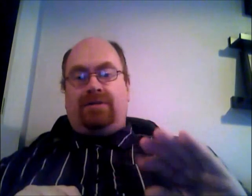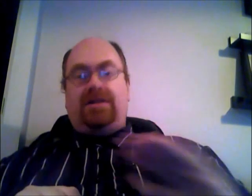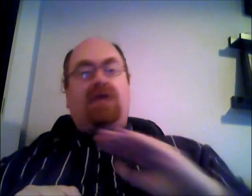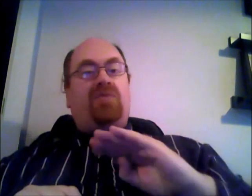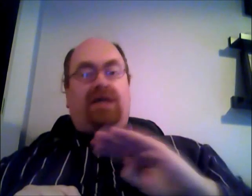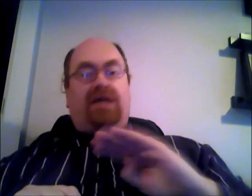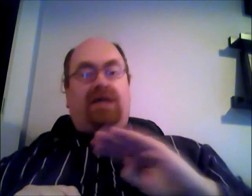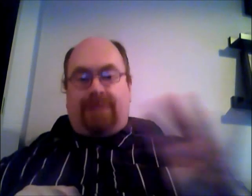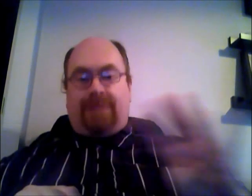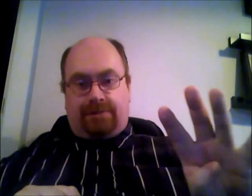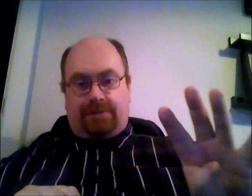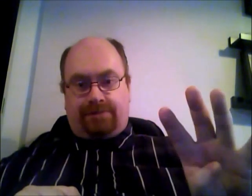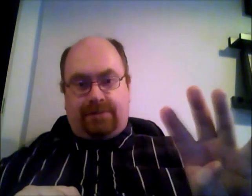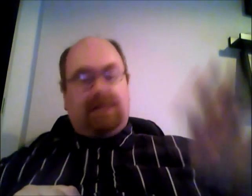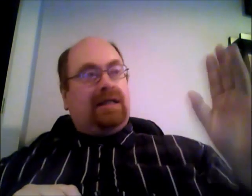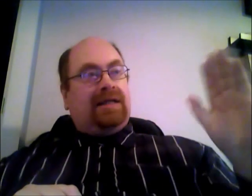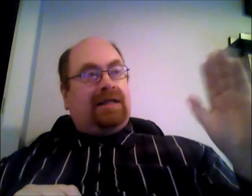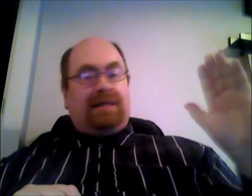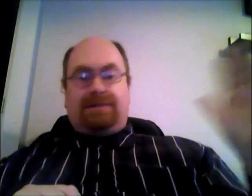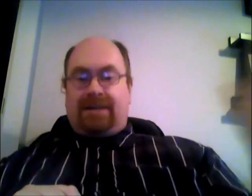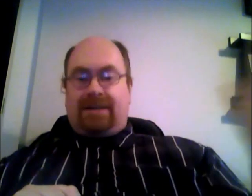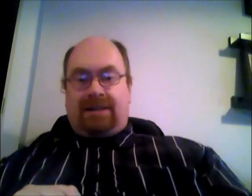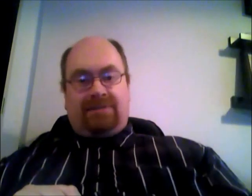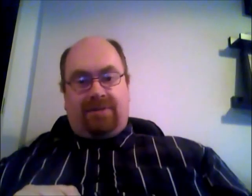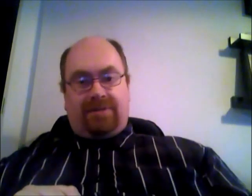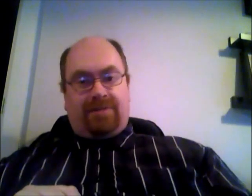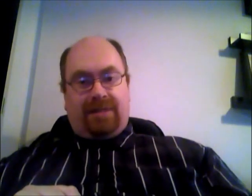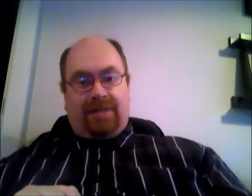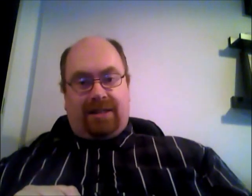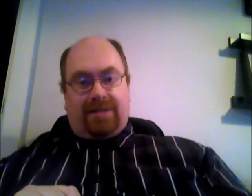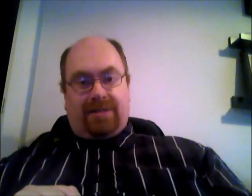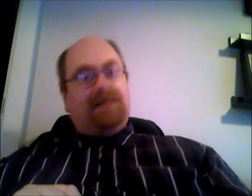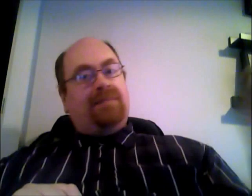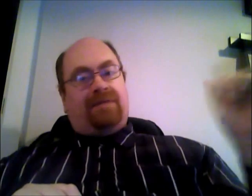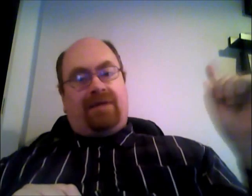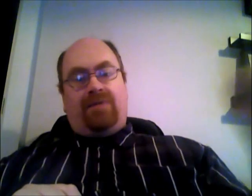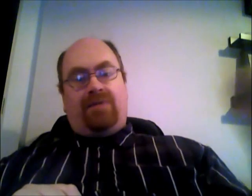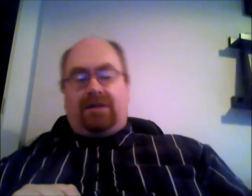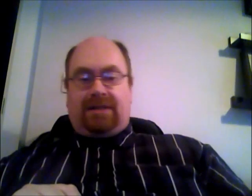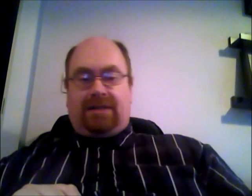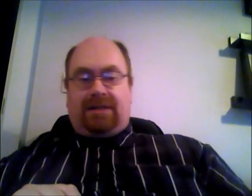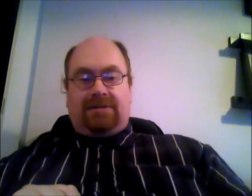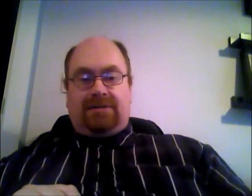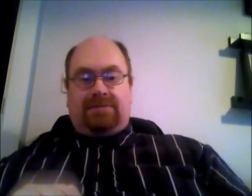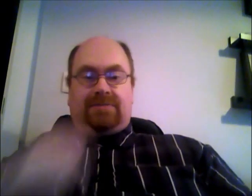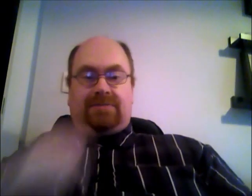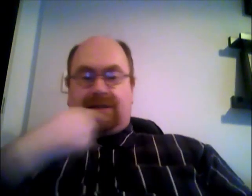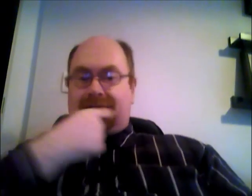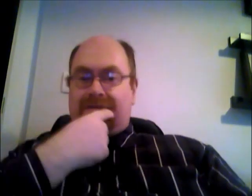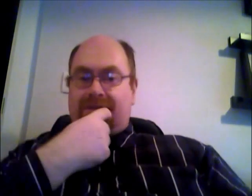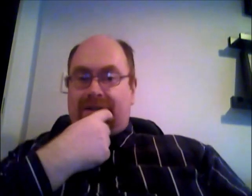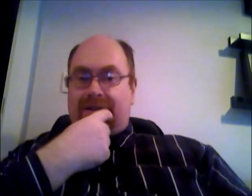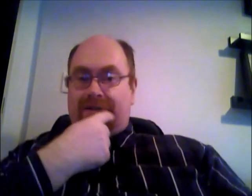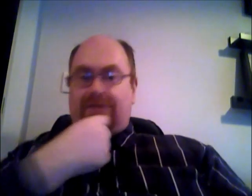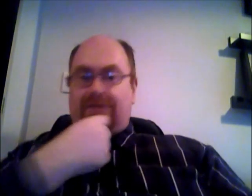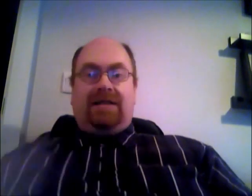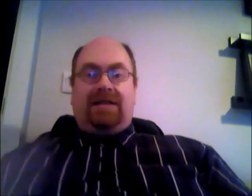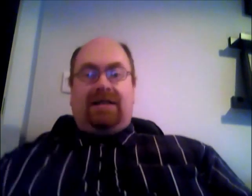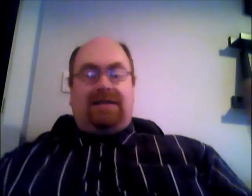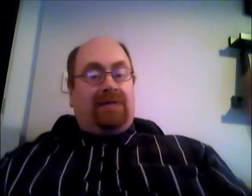we're not special and yes we get lots of water from the air but if i walk down down to the river down the road i said i want